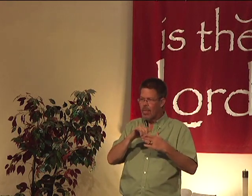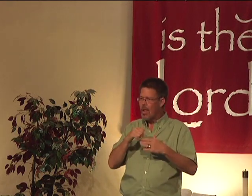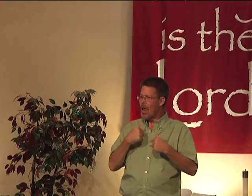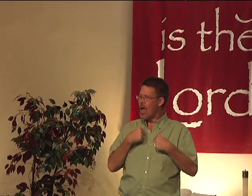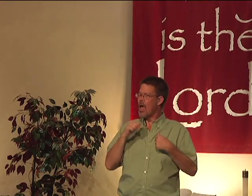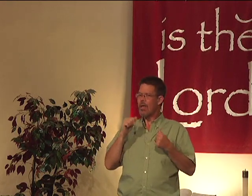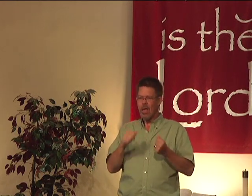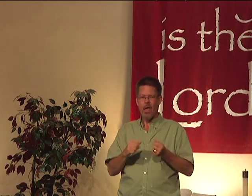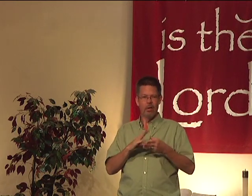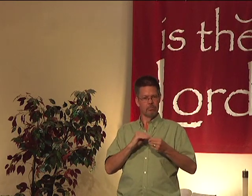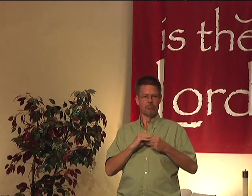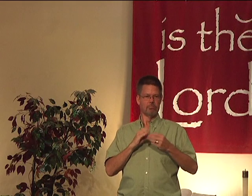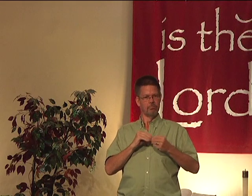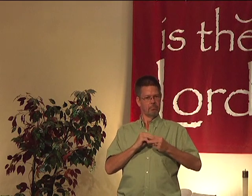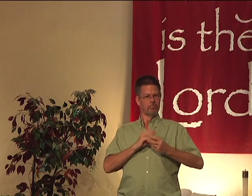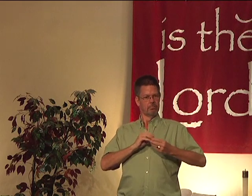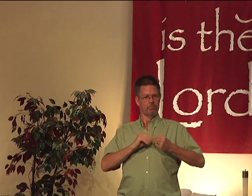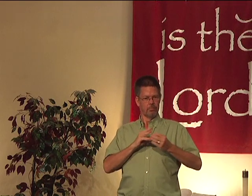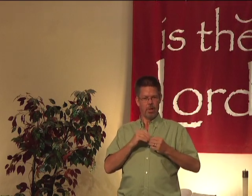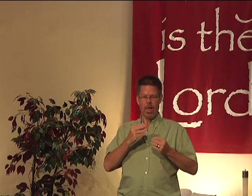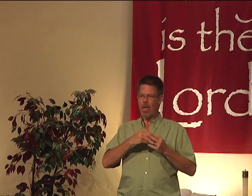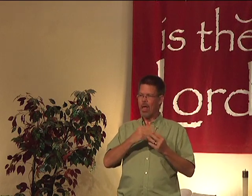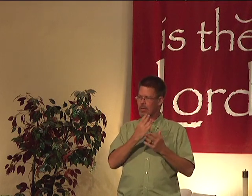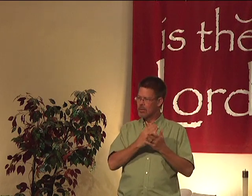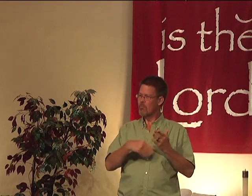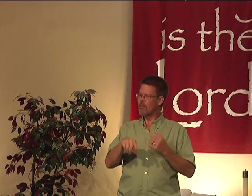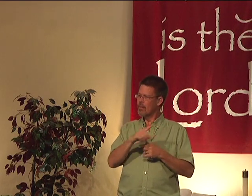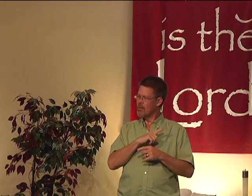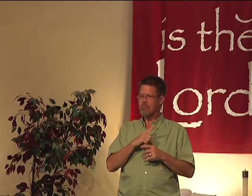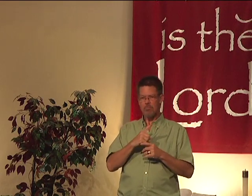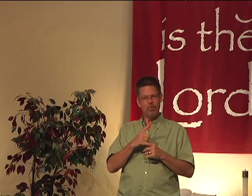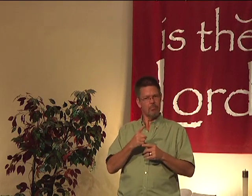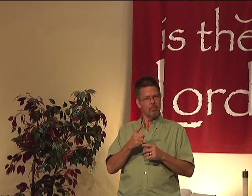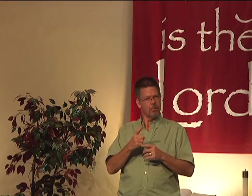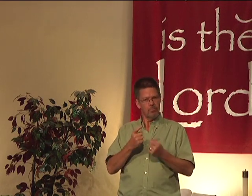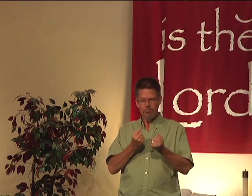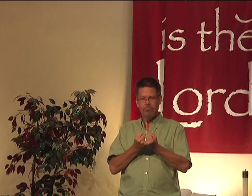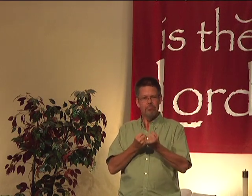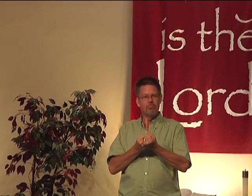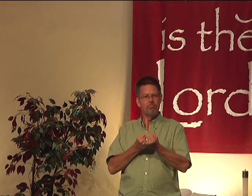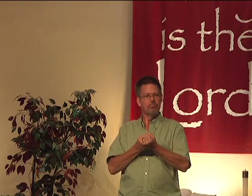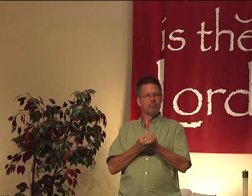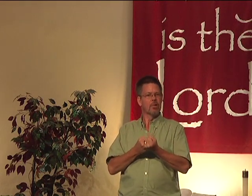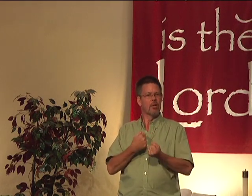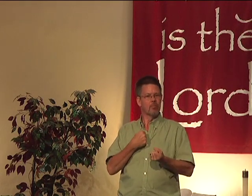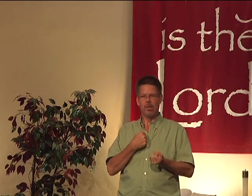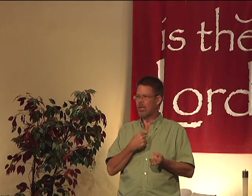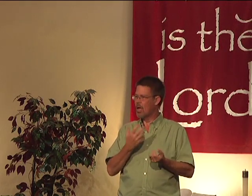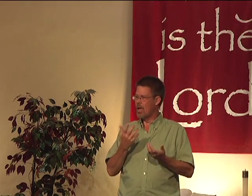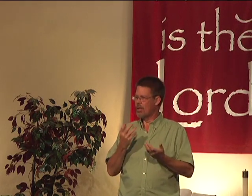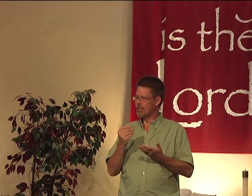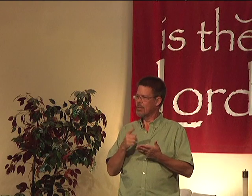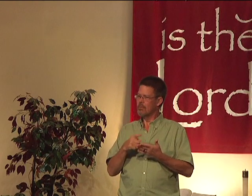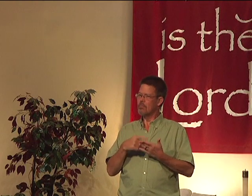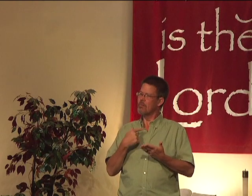I have a group that supports me, and I can talk to them about it. Some of them are very supportive of me.